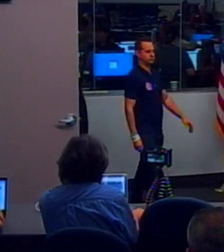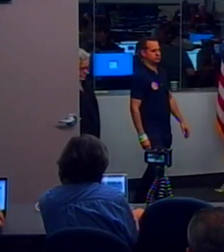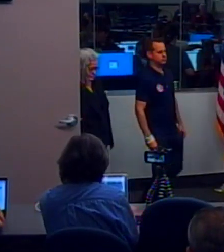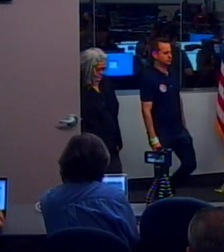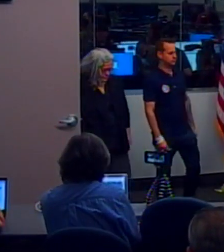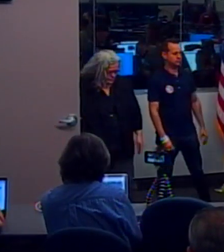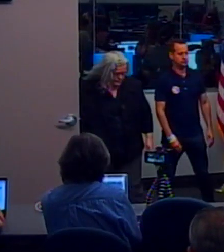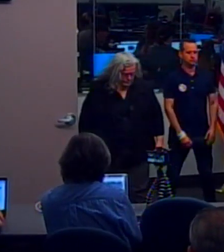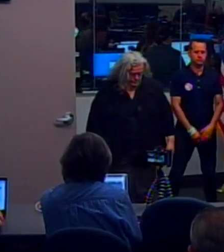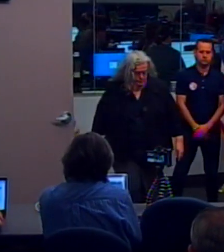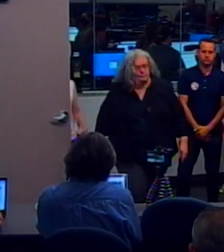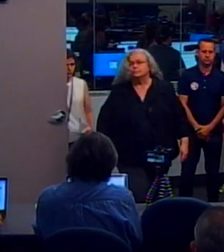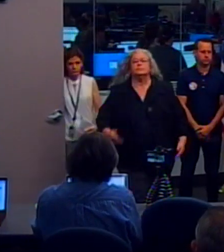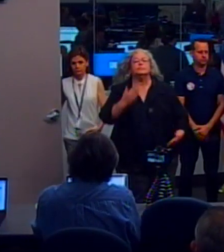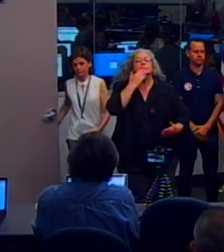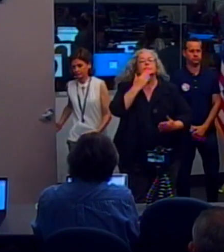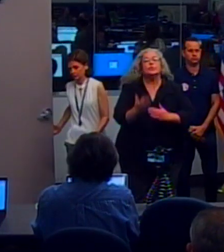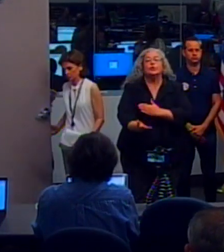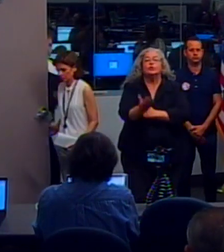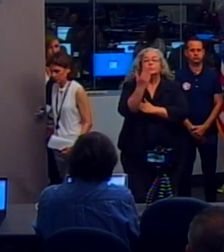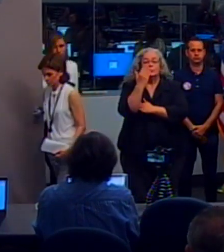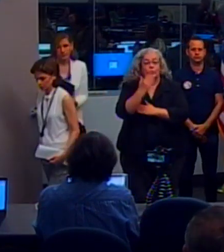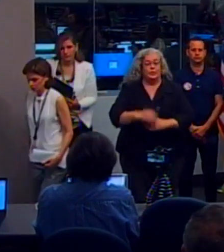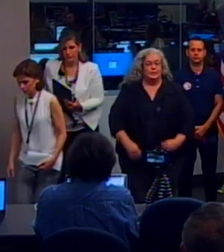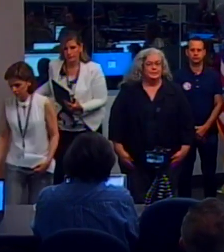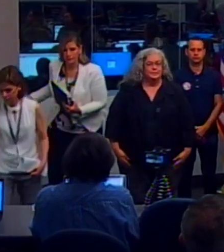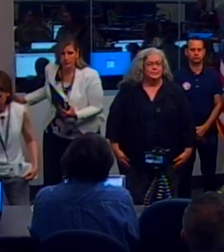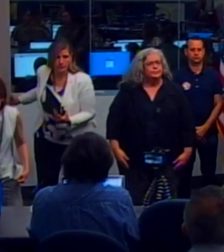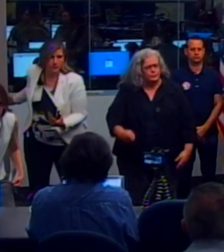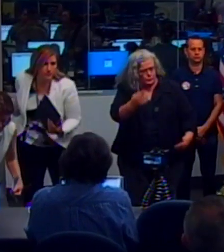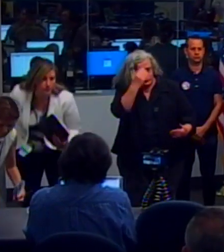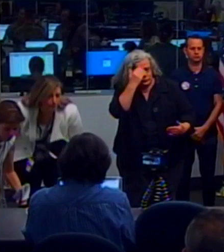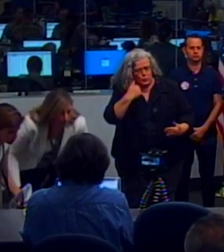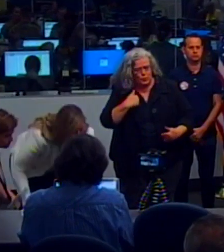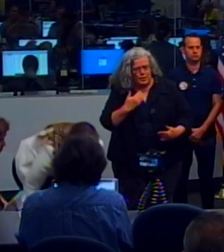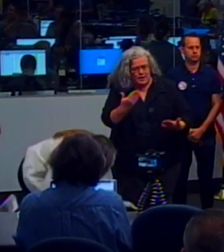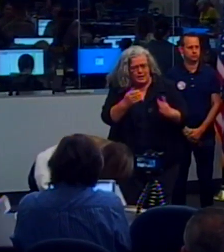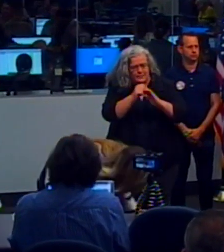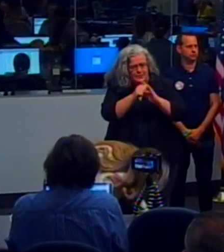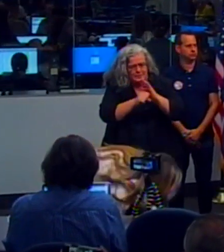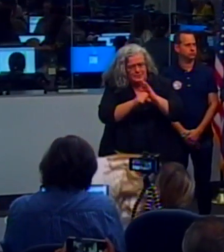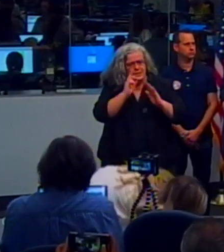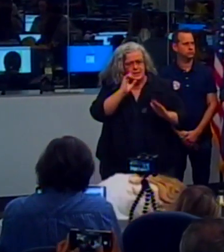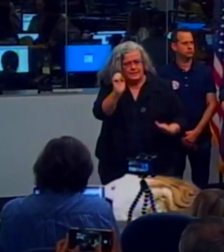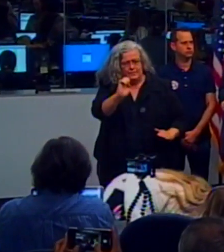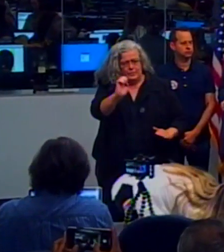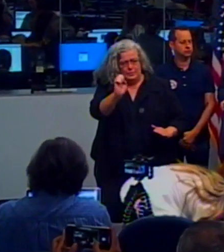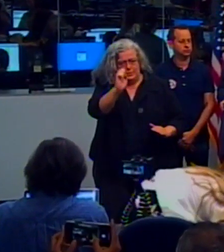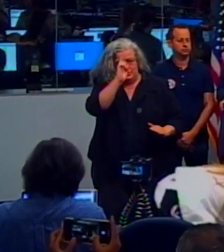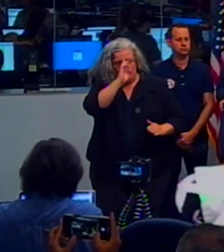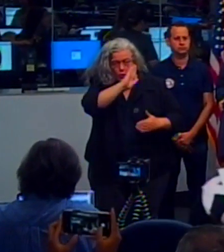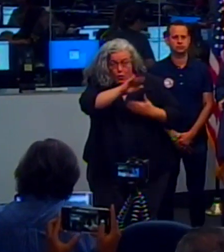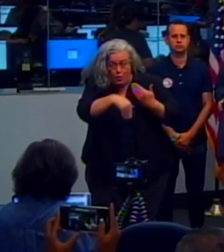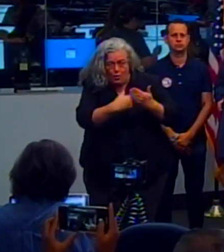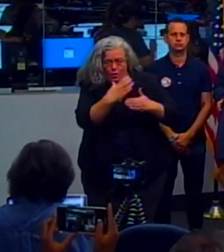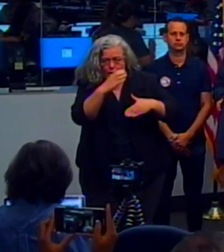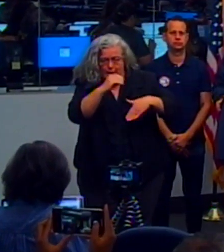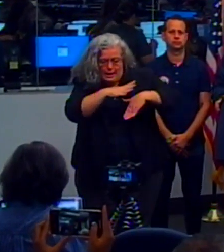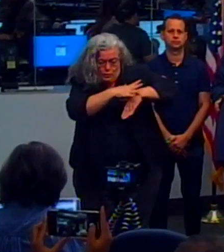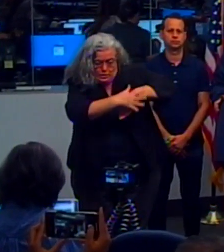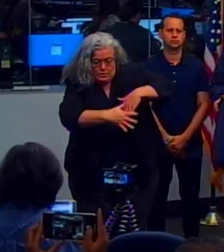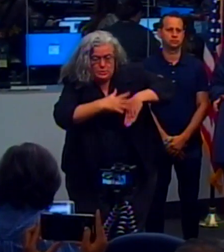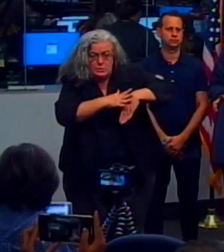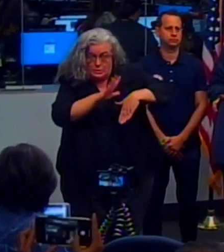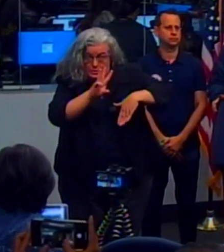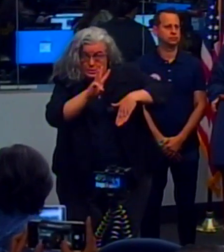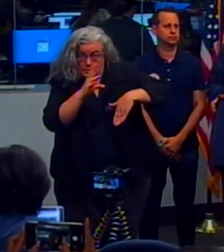Well, good morning. As you know, we have a state of emergency issued in Florida for all 67 counties.